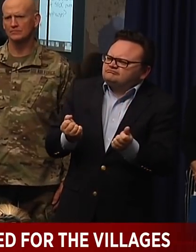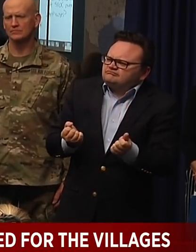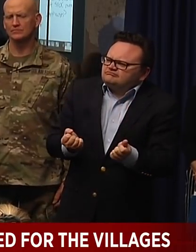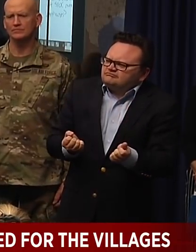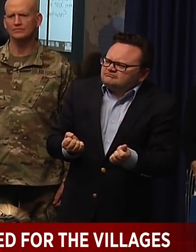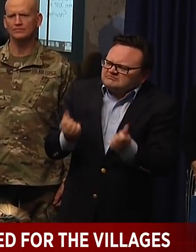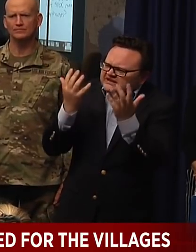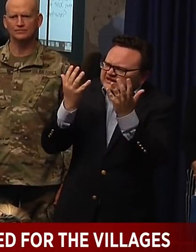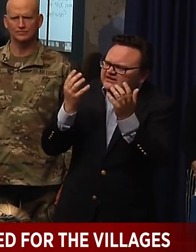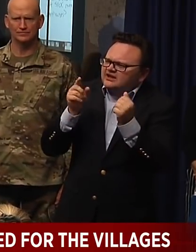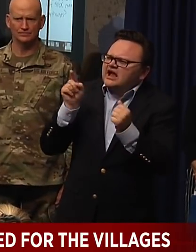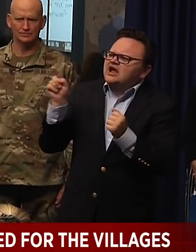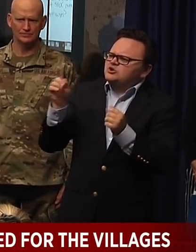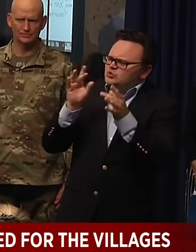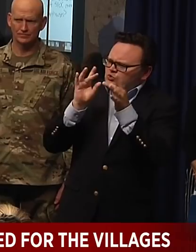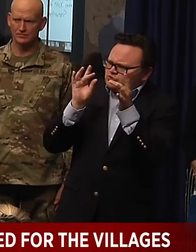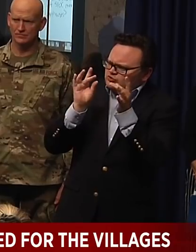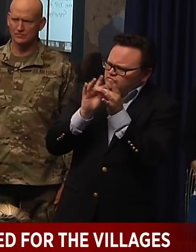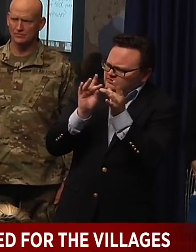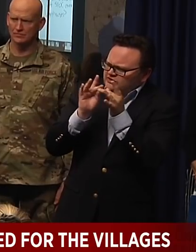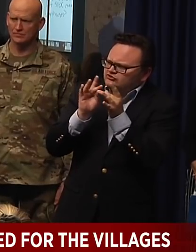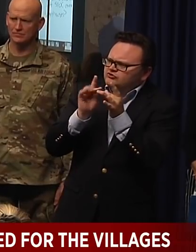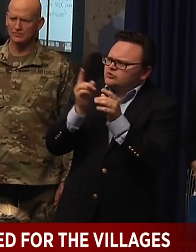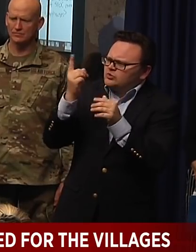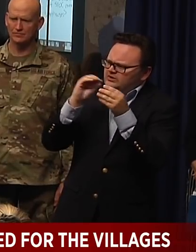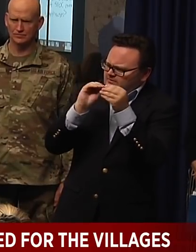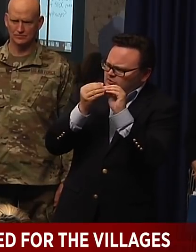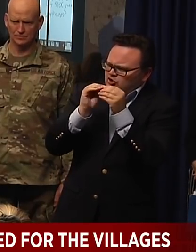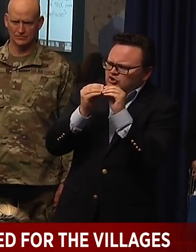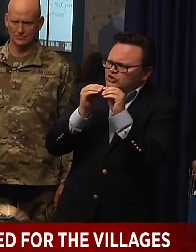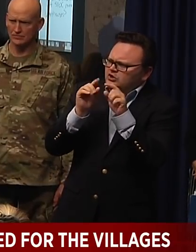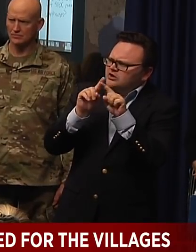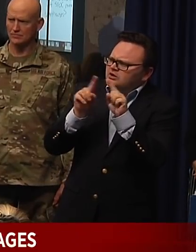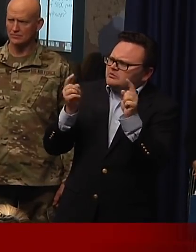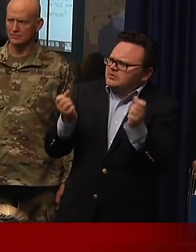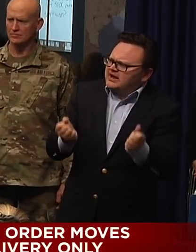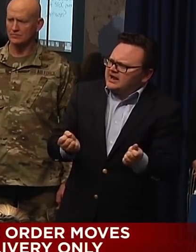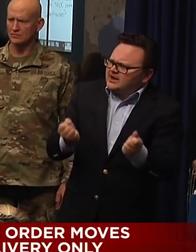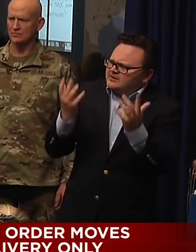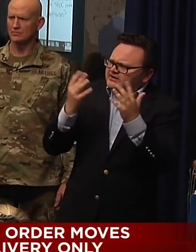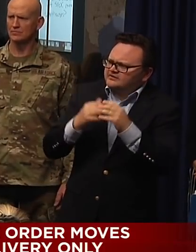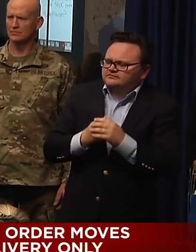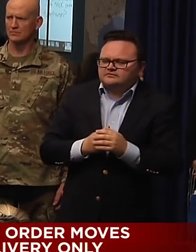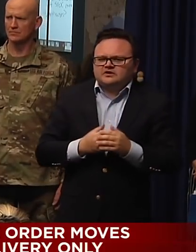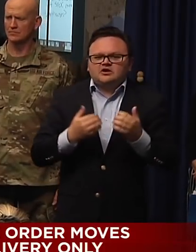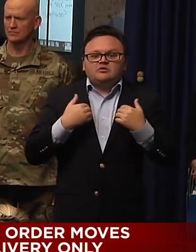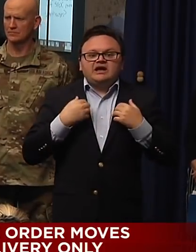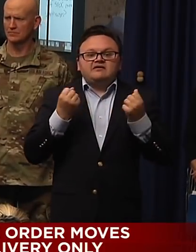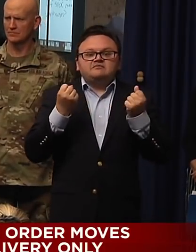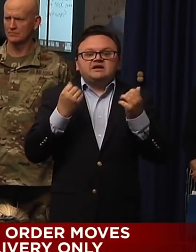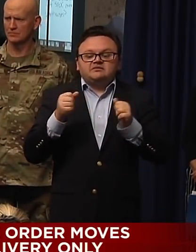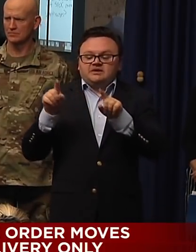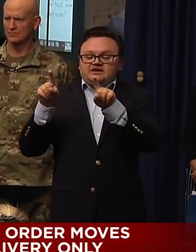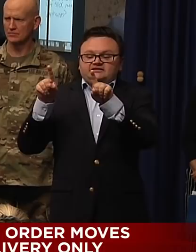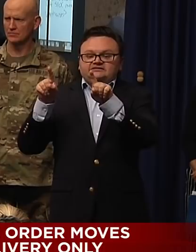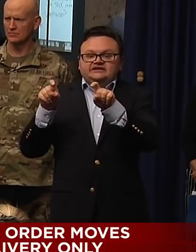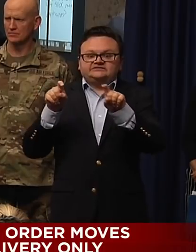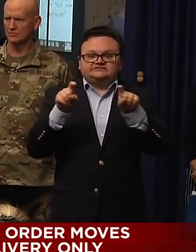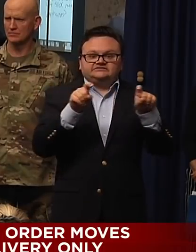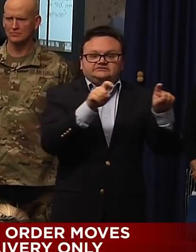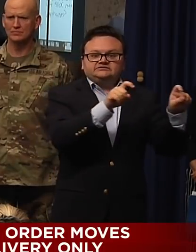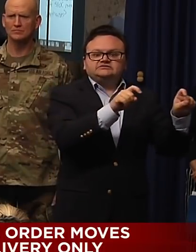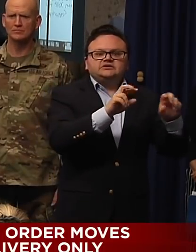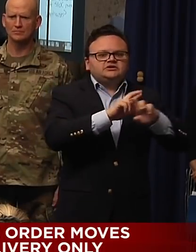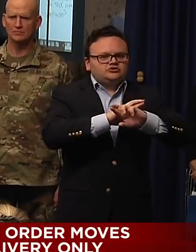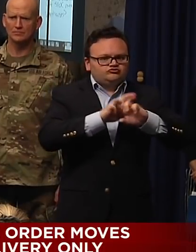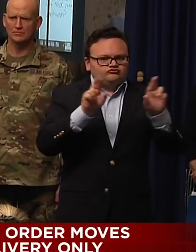,000, but it doesn't sound like the So we have the test. We have enough test kits that would lead to that. We don't have enough collection swabs